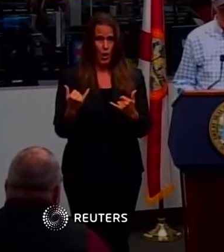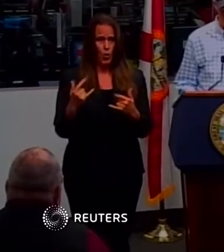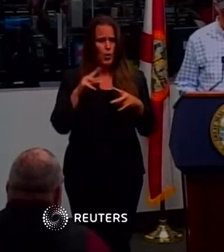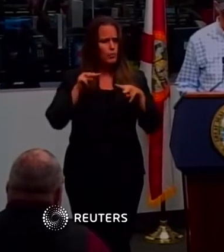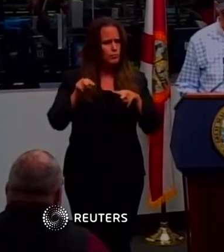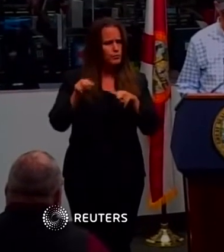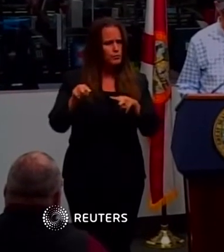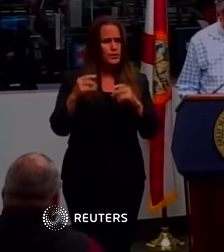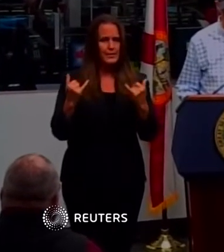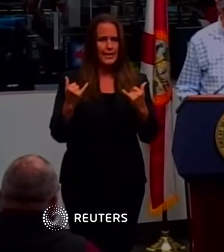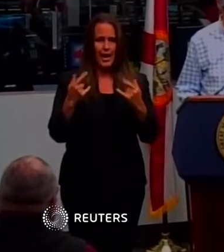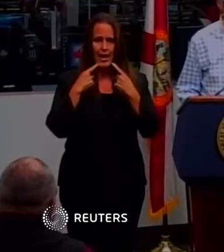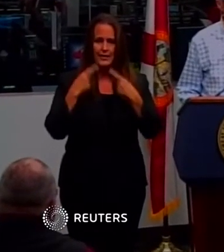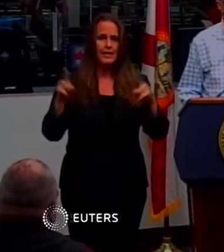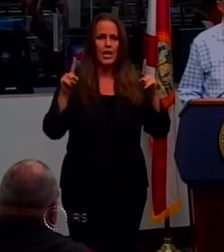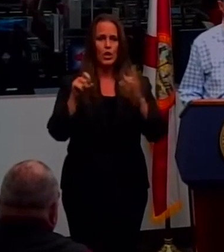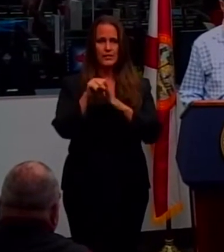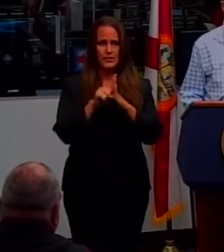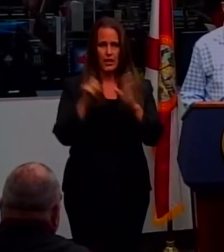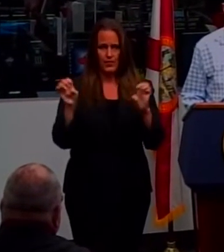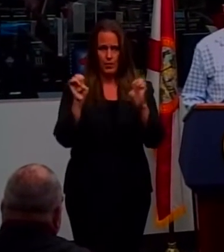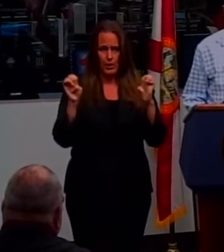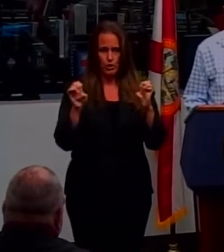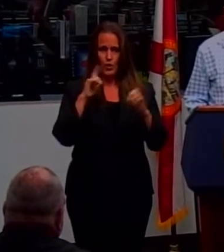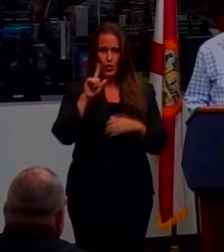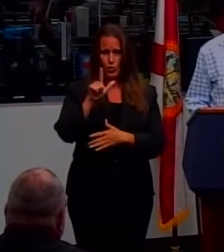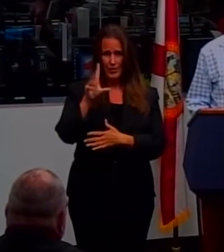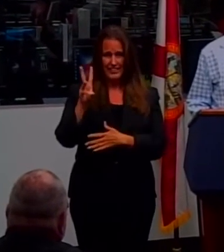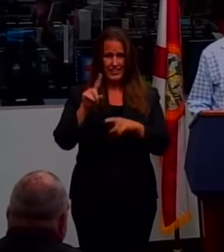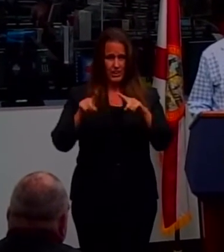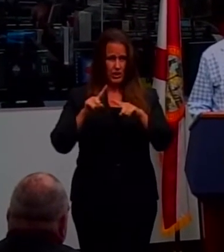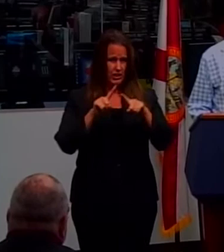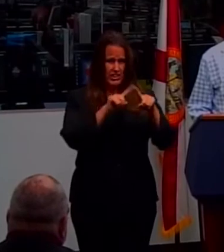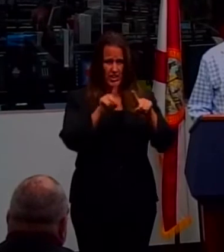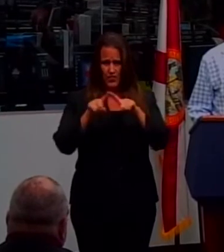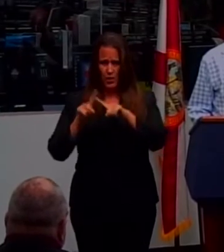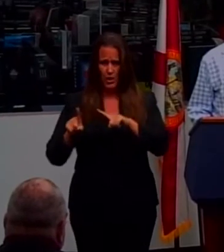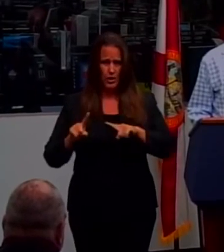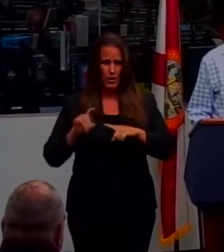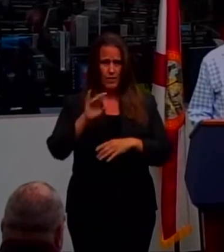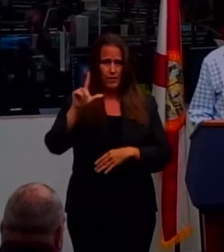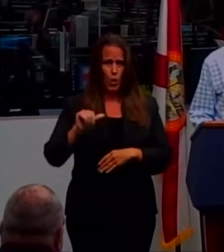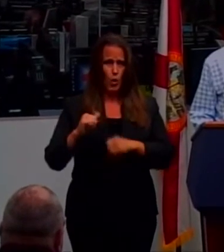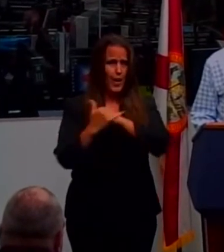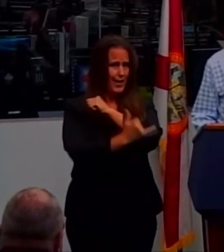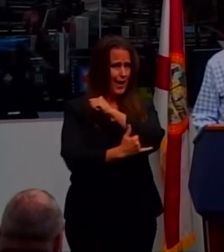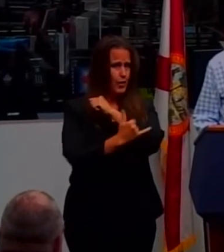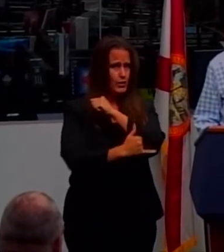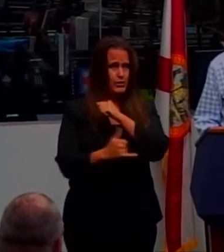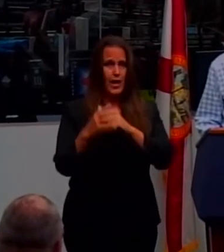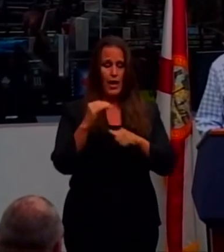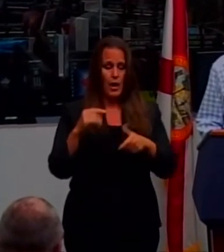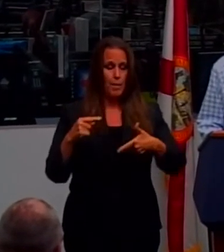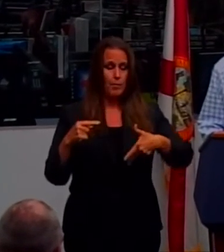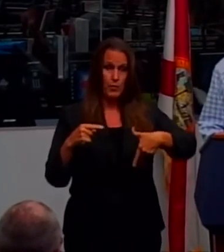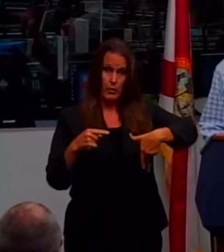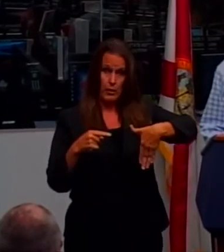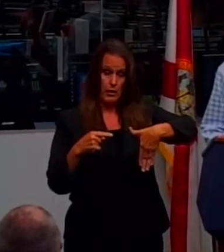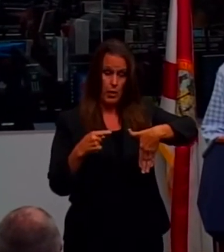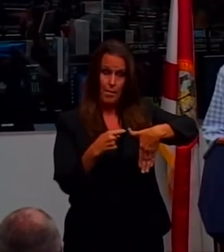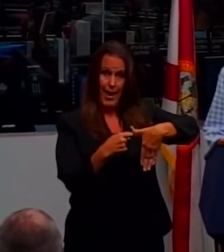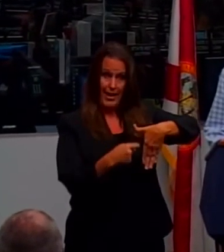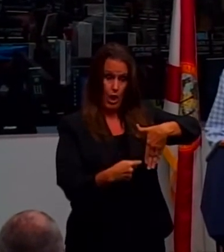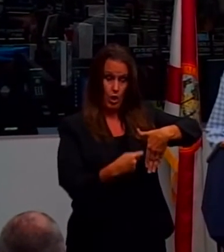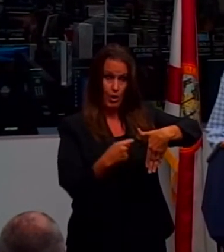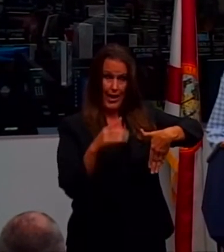Today I declared a state of emergency in 26 Florida counties across the Florida Panhandle and Big Bend in preparation for Tropical Storm Michael.